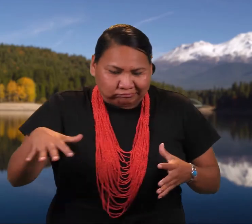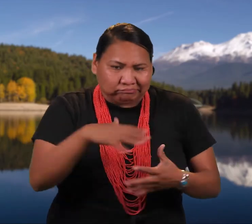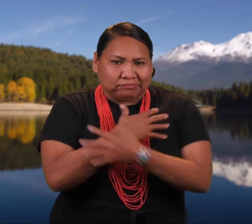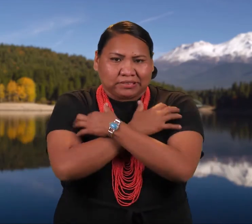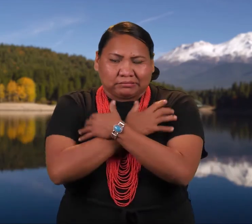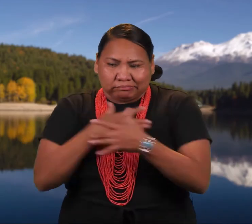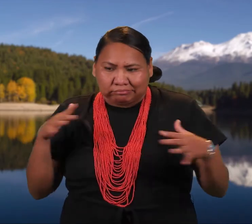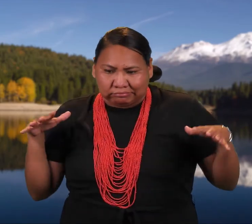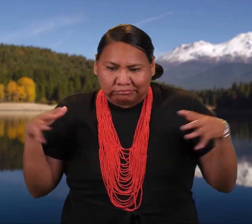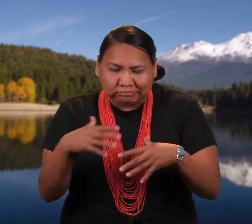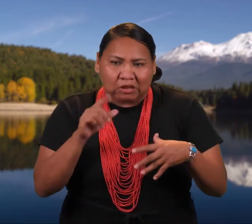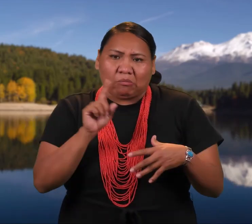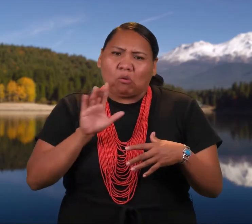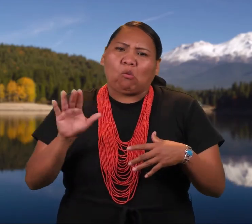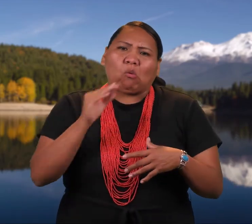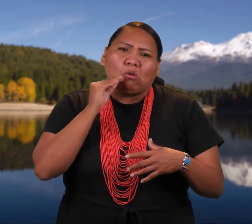grizzlies at the lodge they had built.